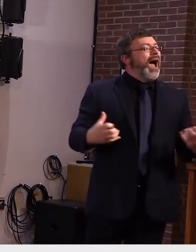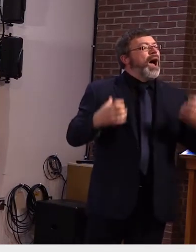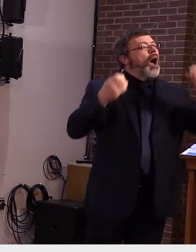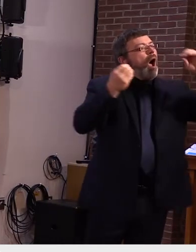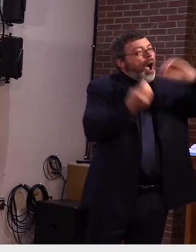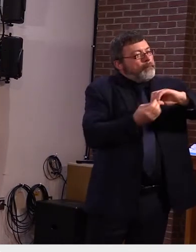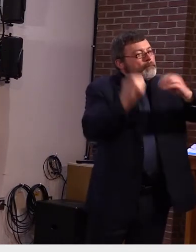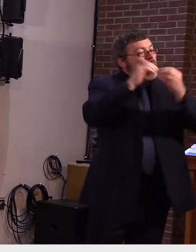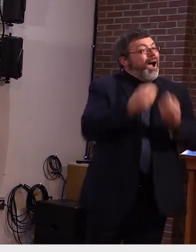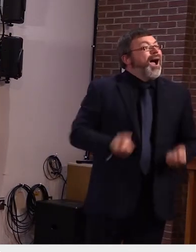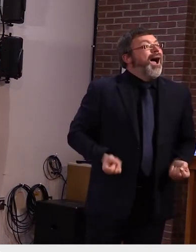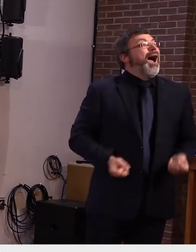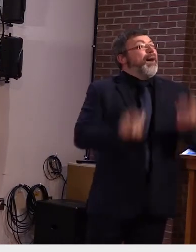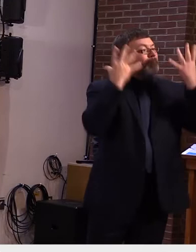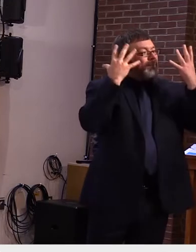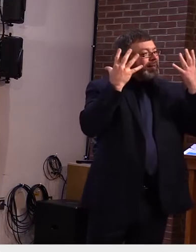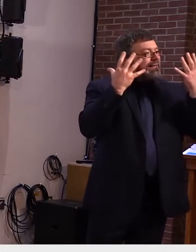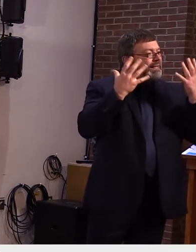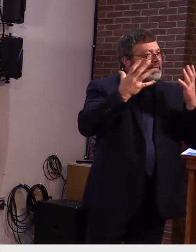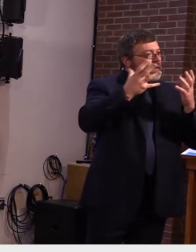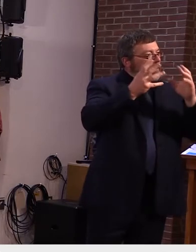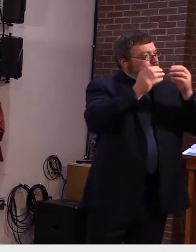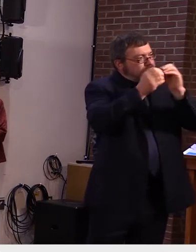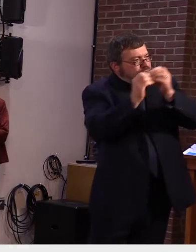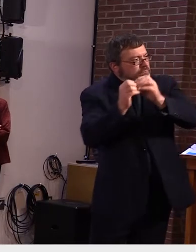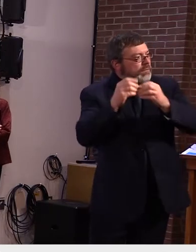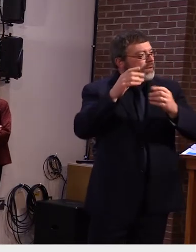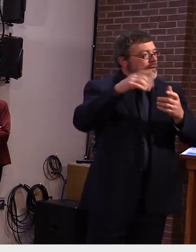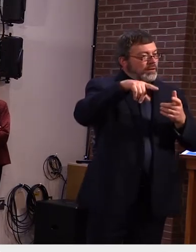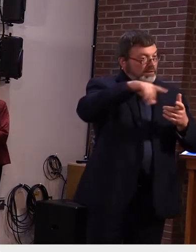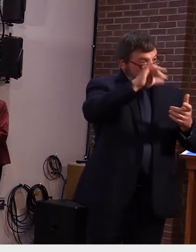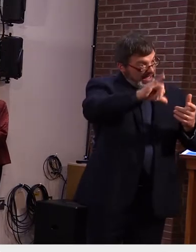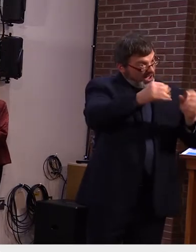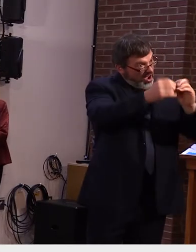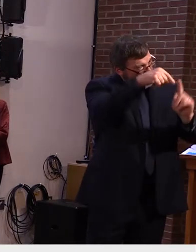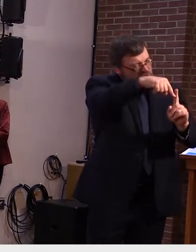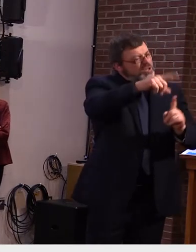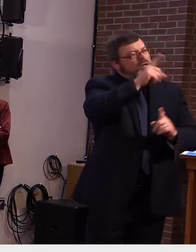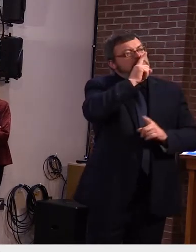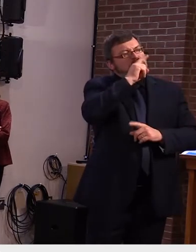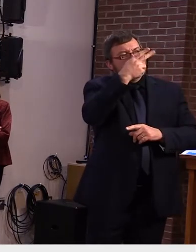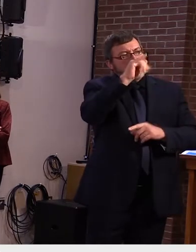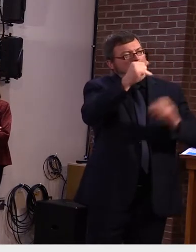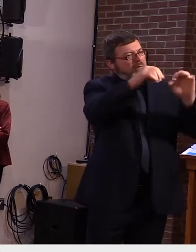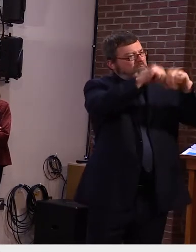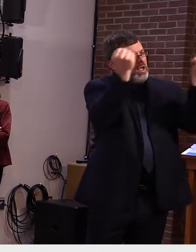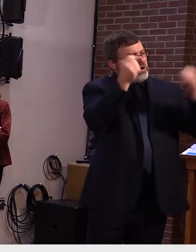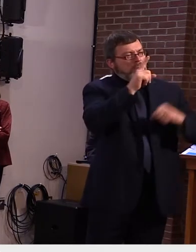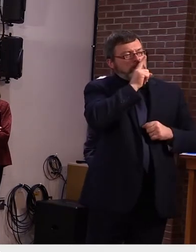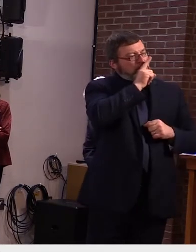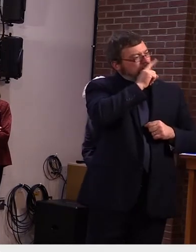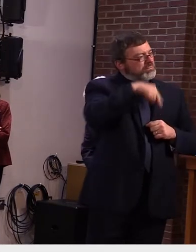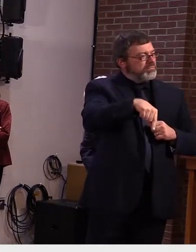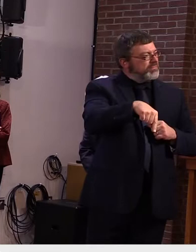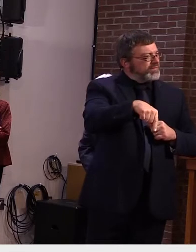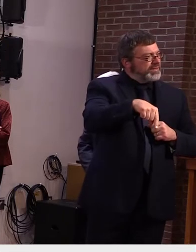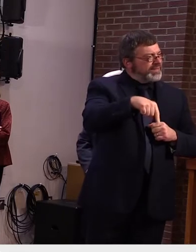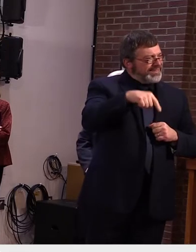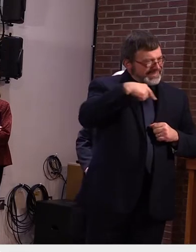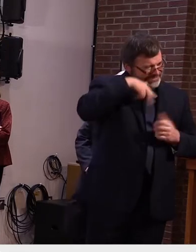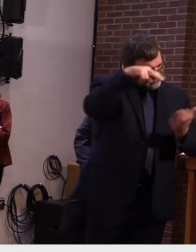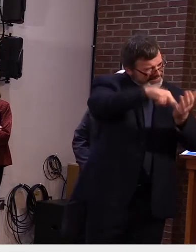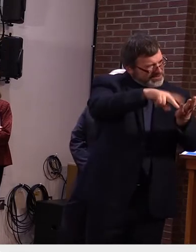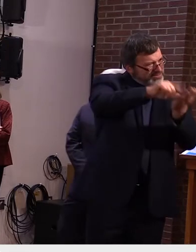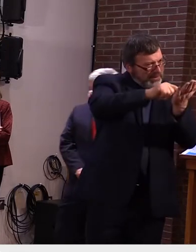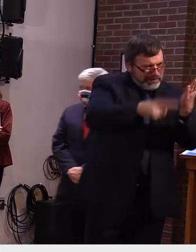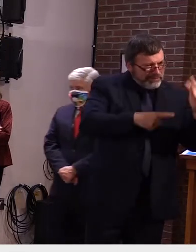under hipaa and it's legal journals and everything it's been a bunch of stories written that it just doesn't apply